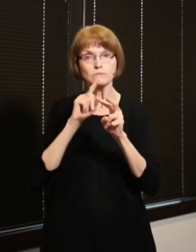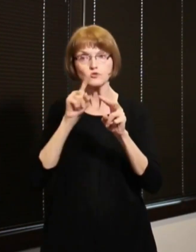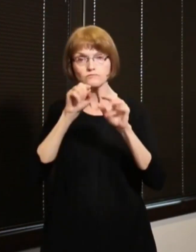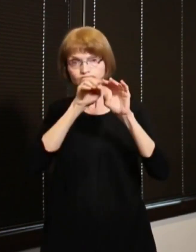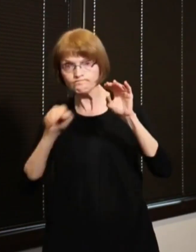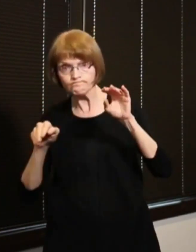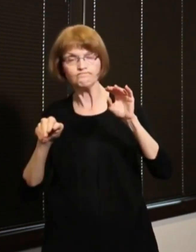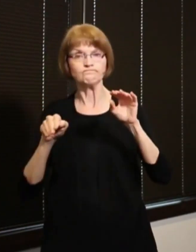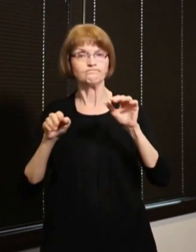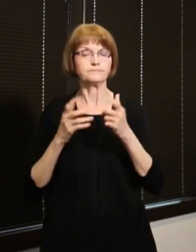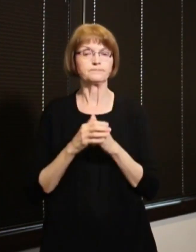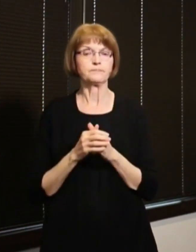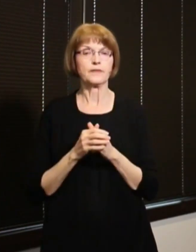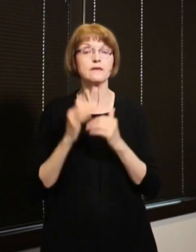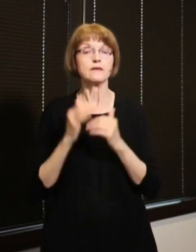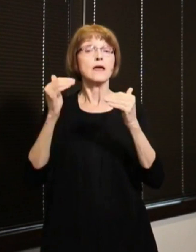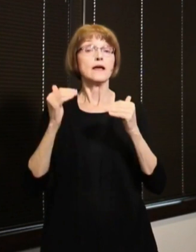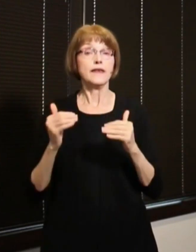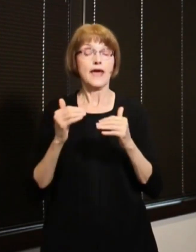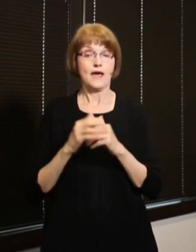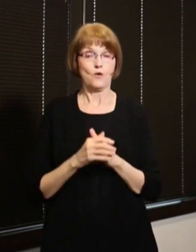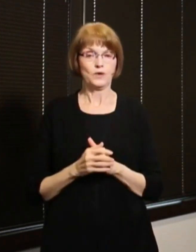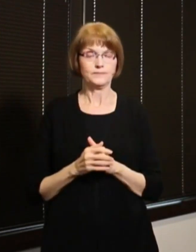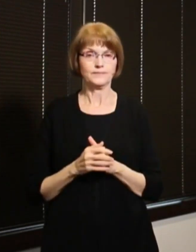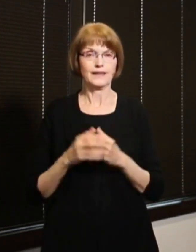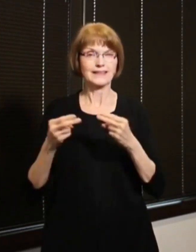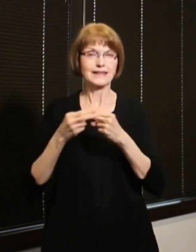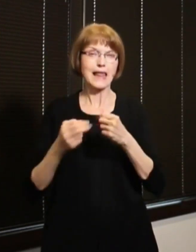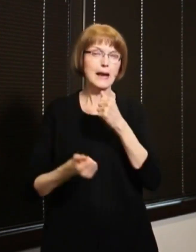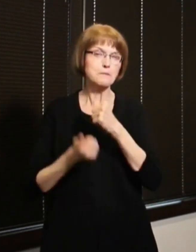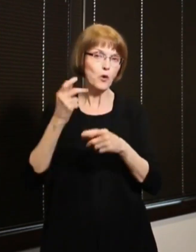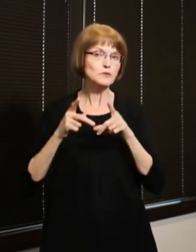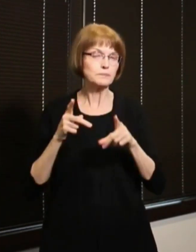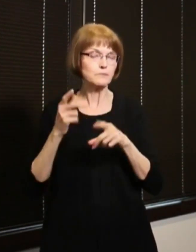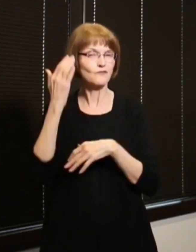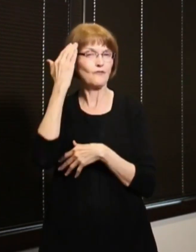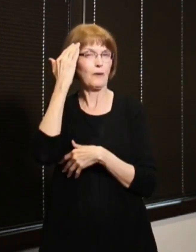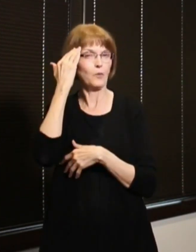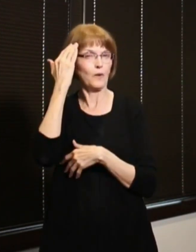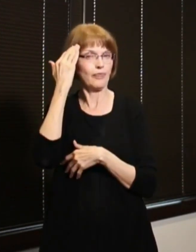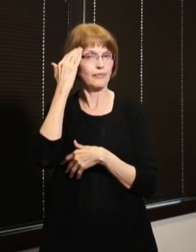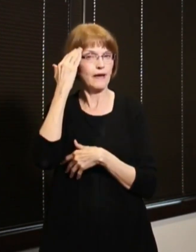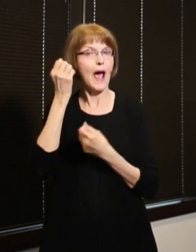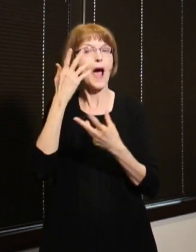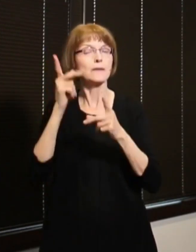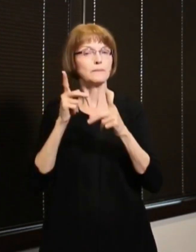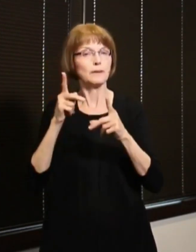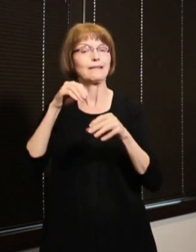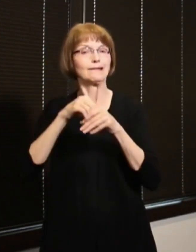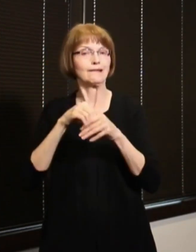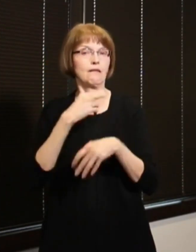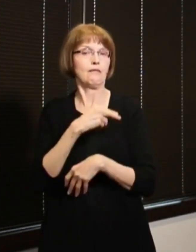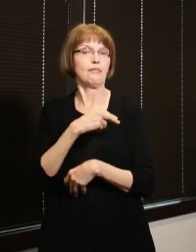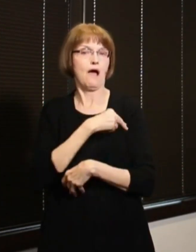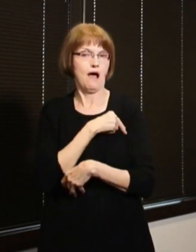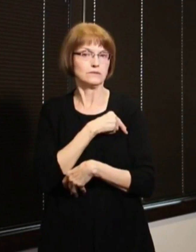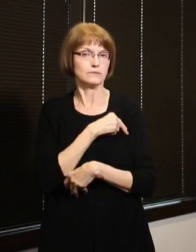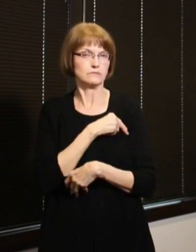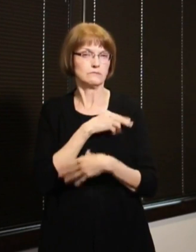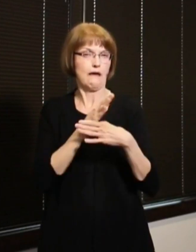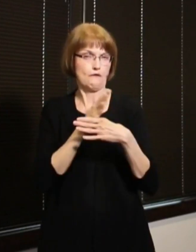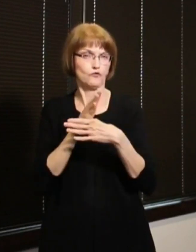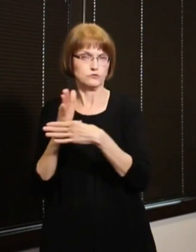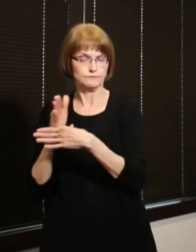And now I'll move to the slide that most people are very familiar with. And this is our hospitalization rolling average.